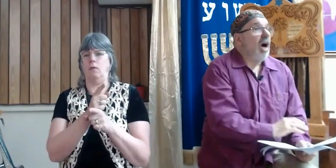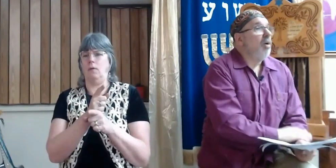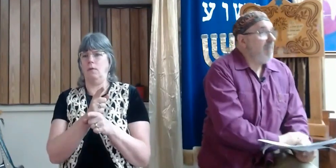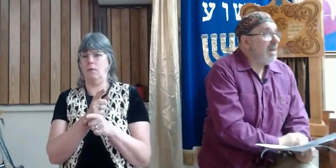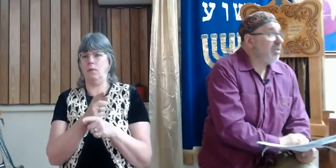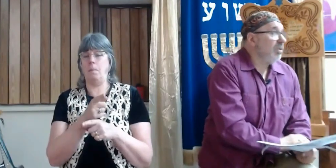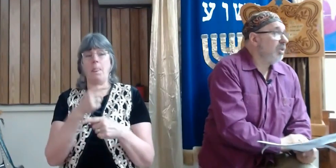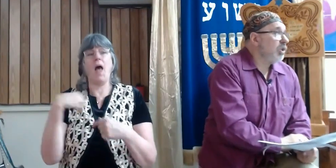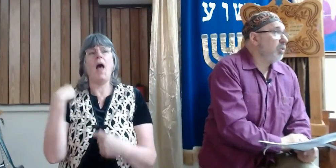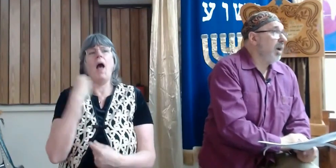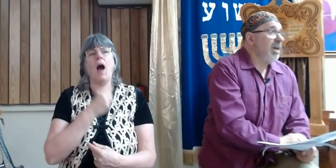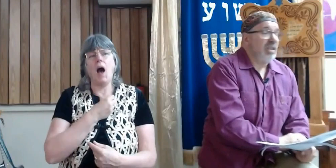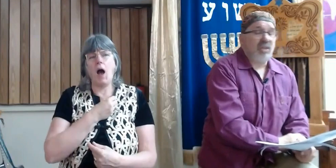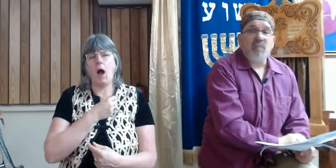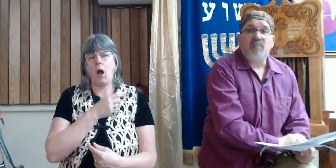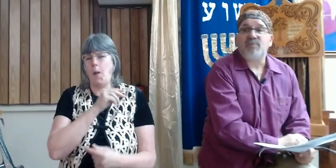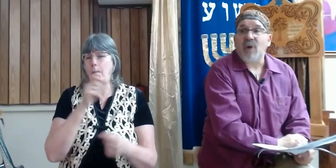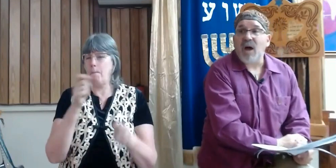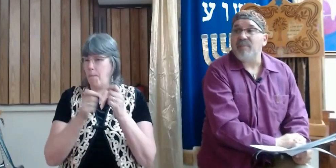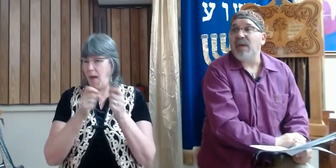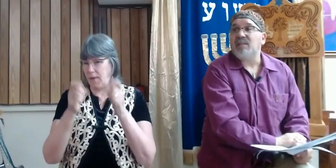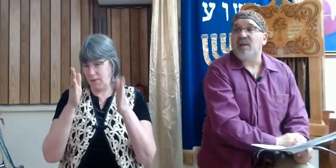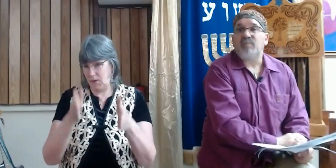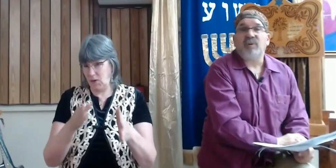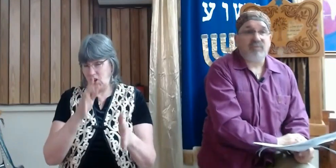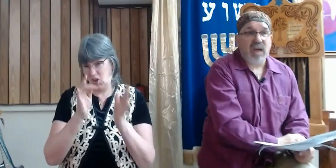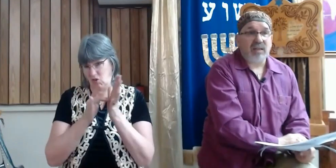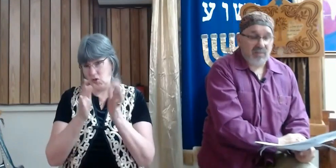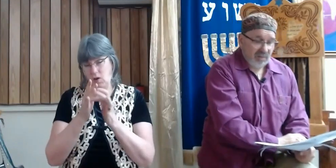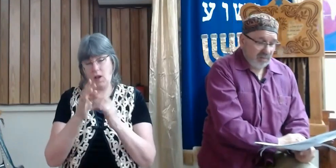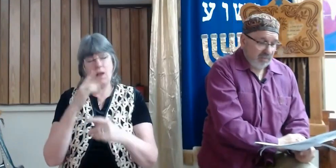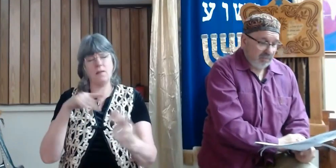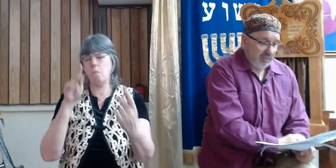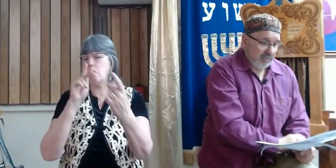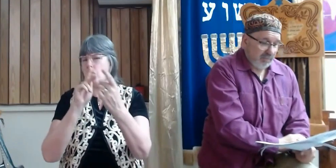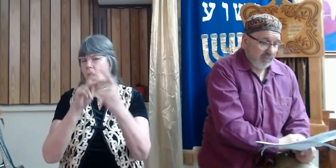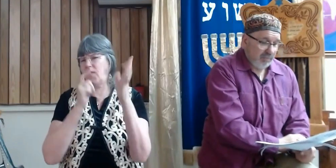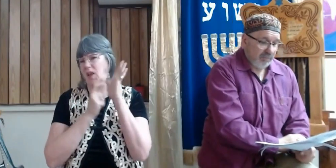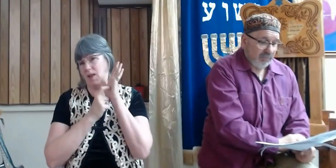Our master, Yeshua, is the prime example of that.